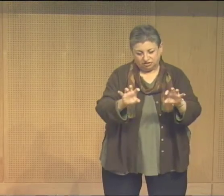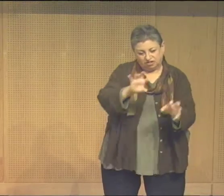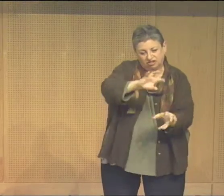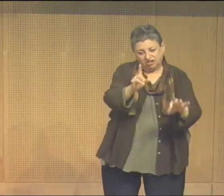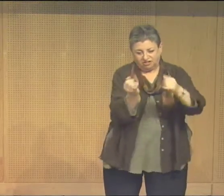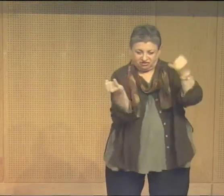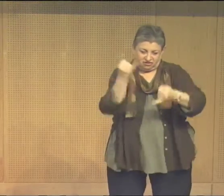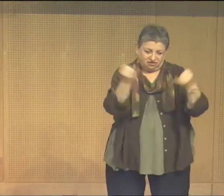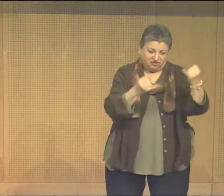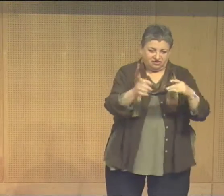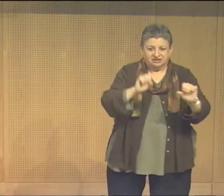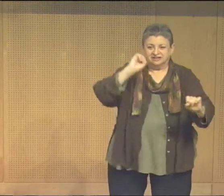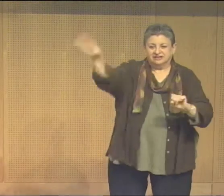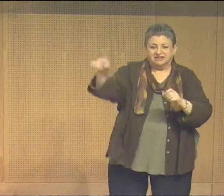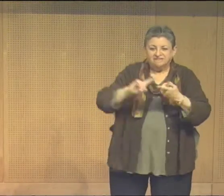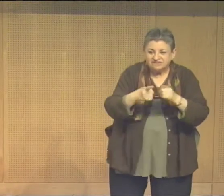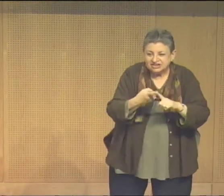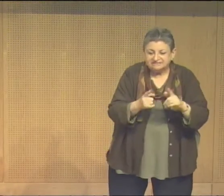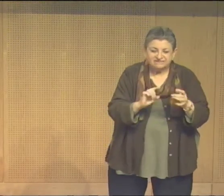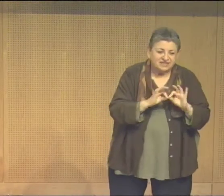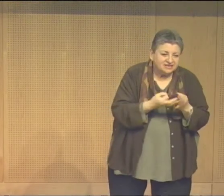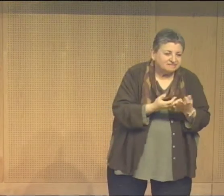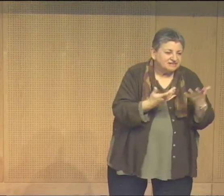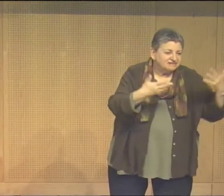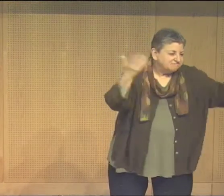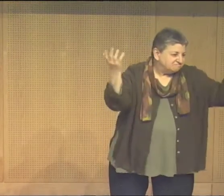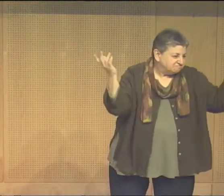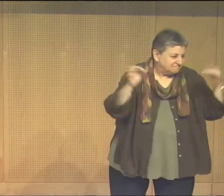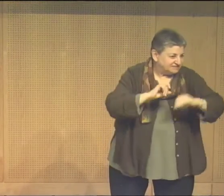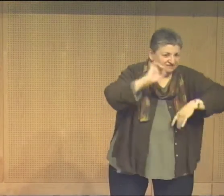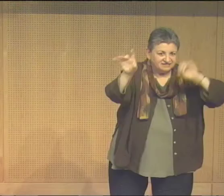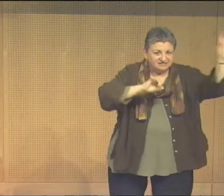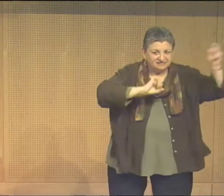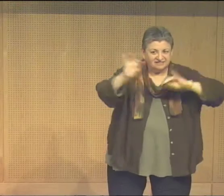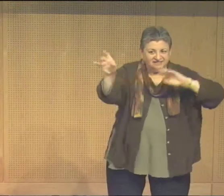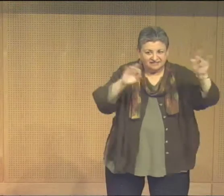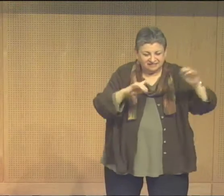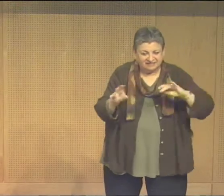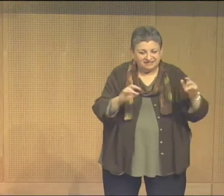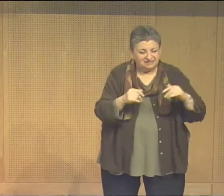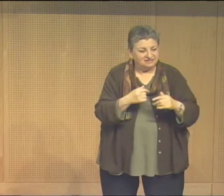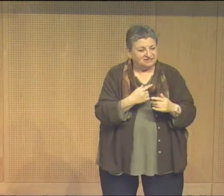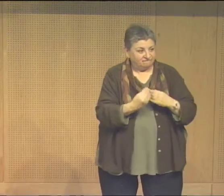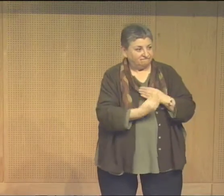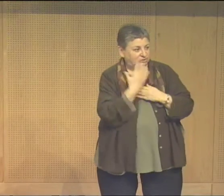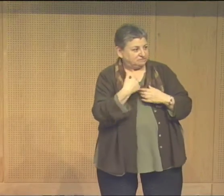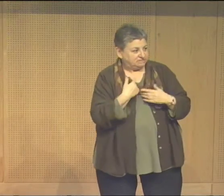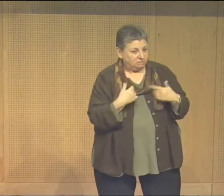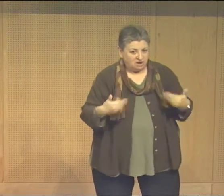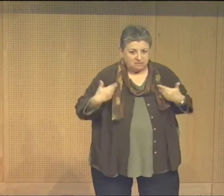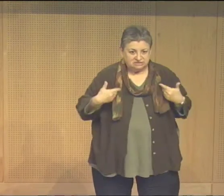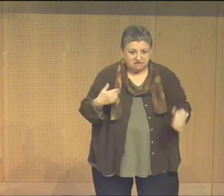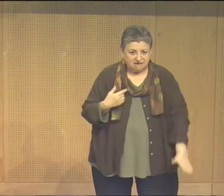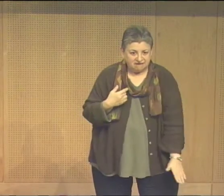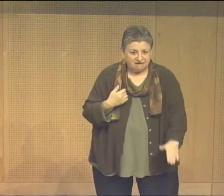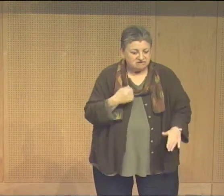their envelopes to make them look like stamps or whatever and they use those to send to their friends and family and so forth so I was greatly